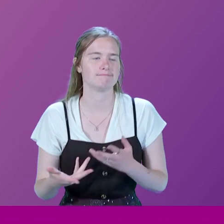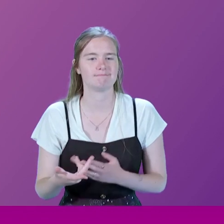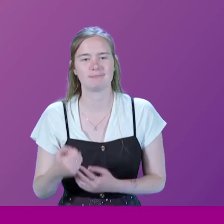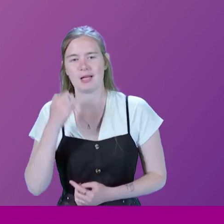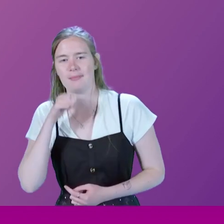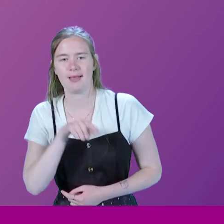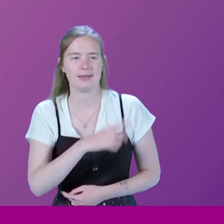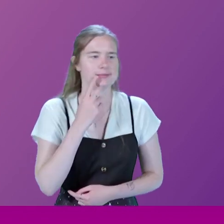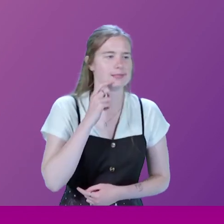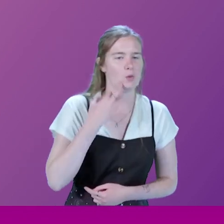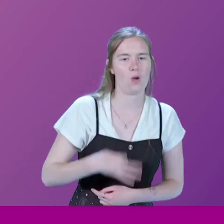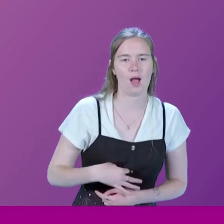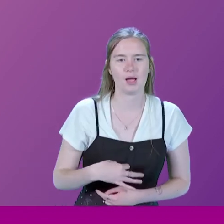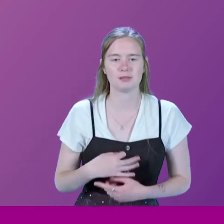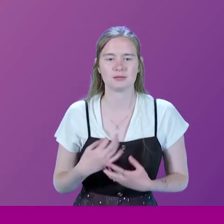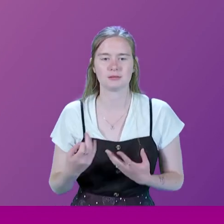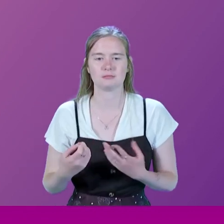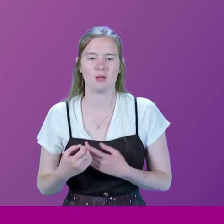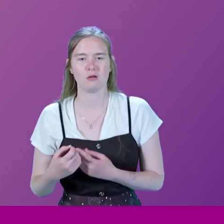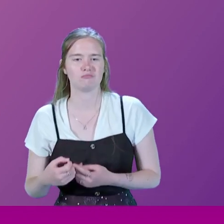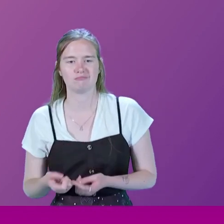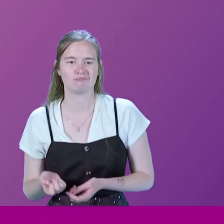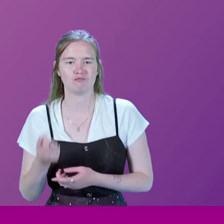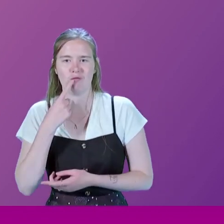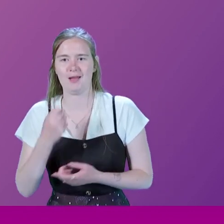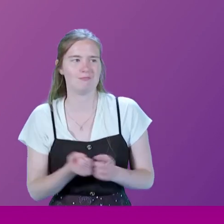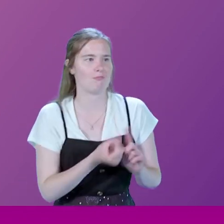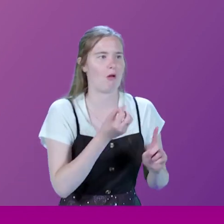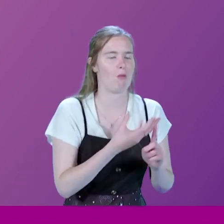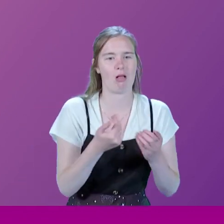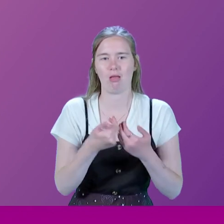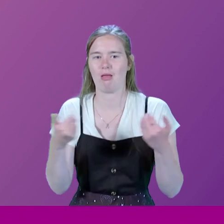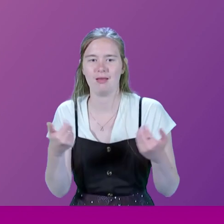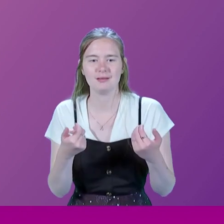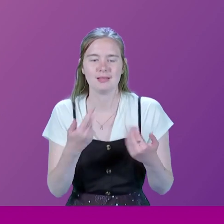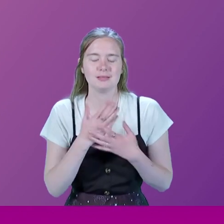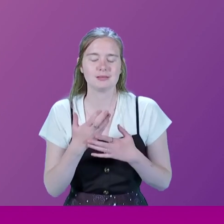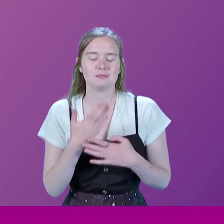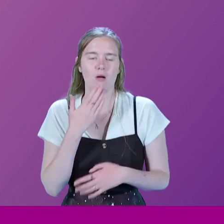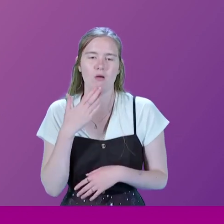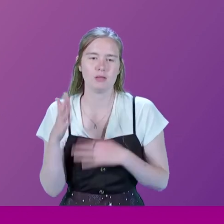black and the other person says white, or perhaps one should say scarlet and purple or whatever. No, that is tedious.